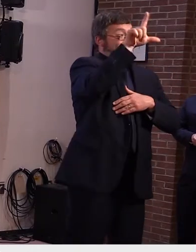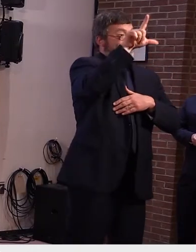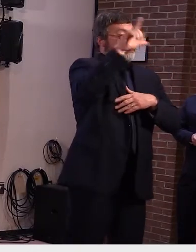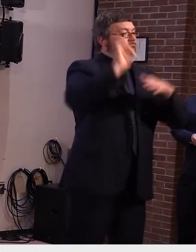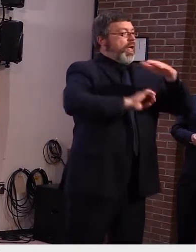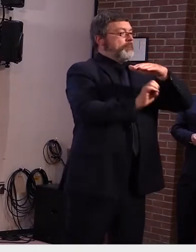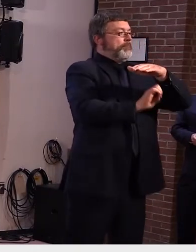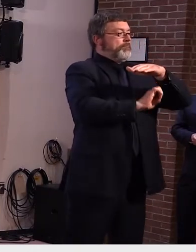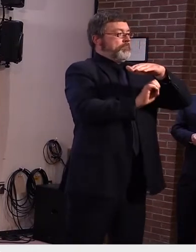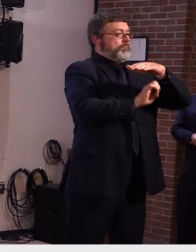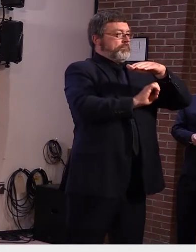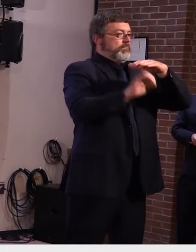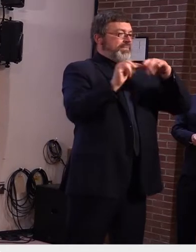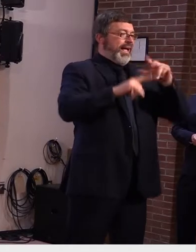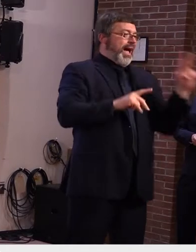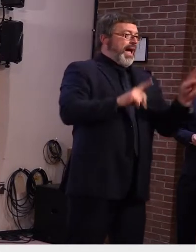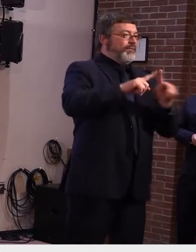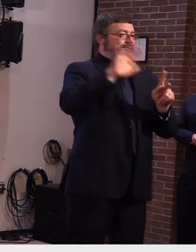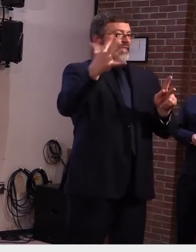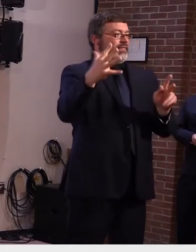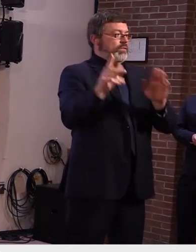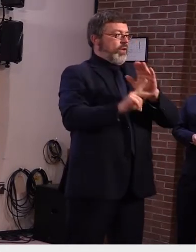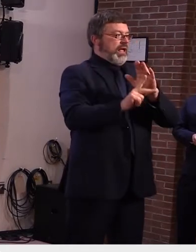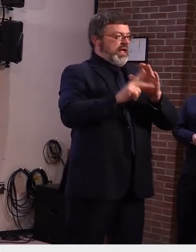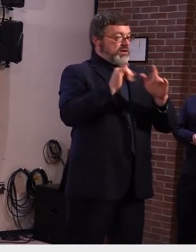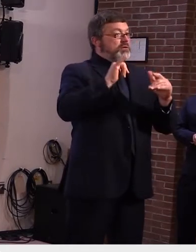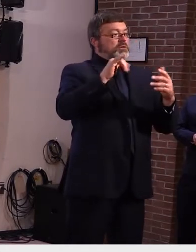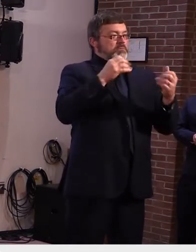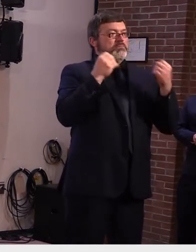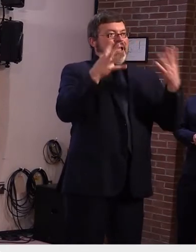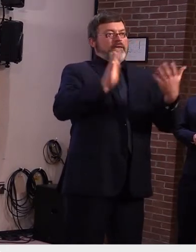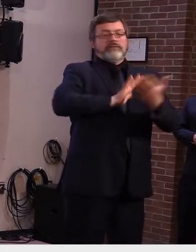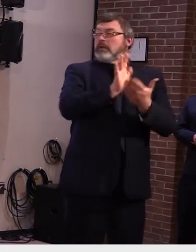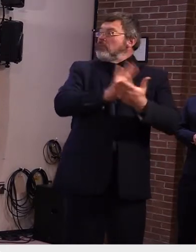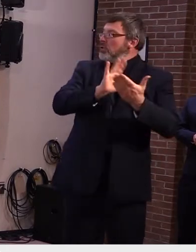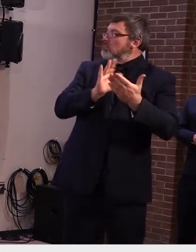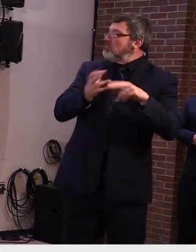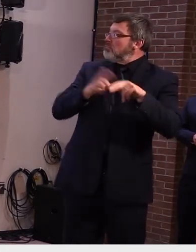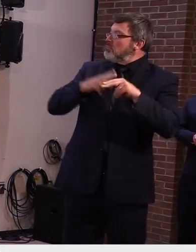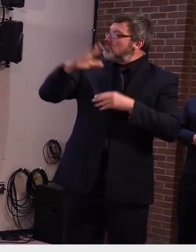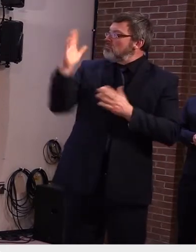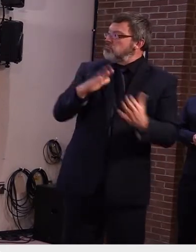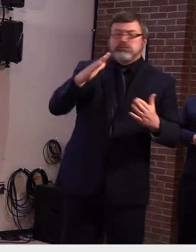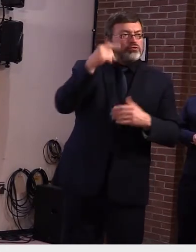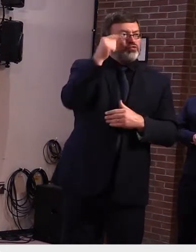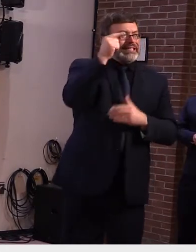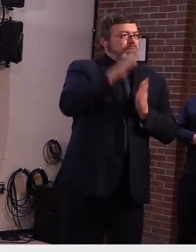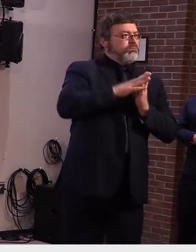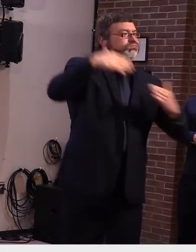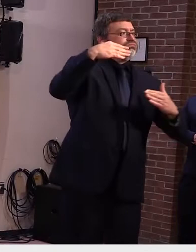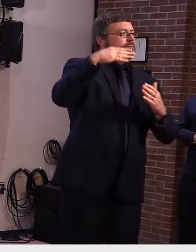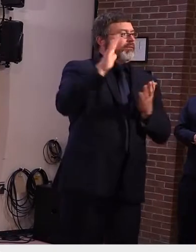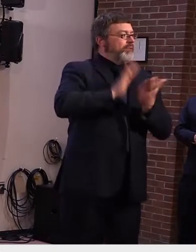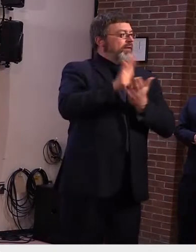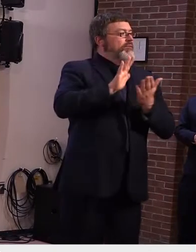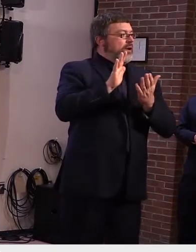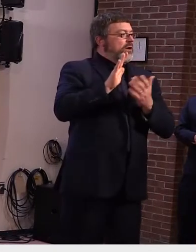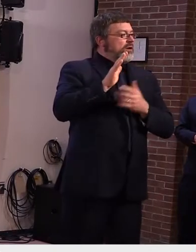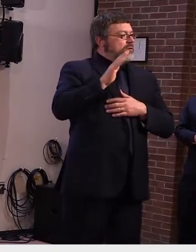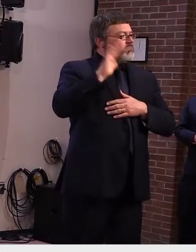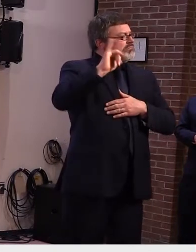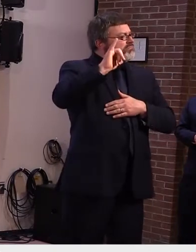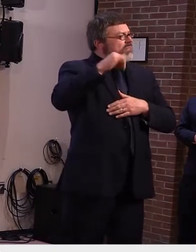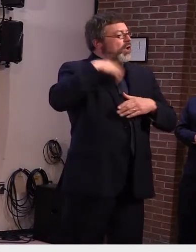our middle school and high schools. This conforms with our policy emphasis on prioritizing in-person school